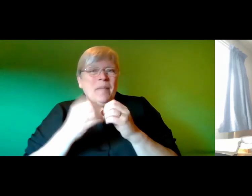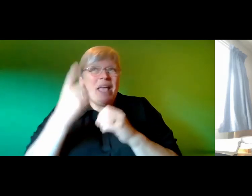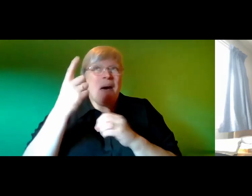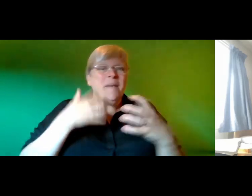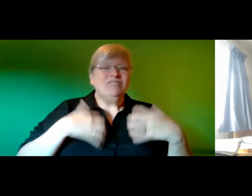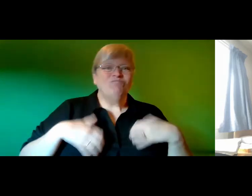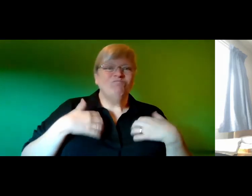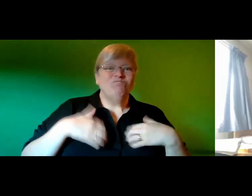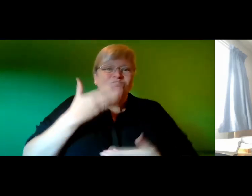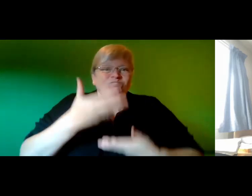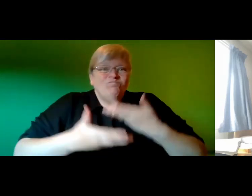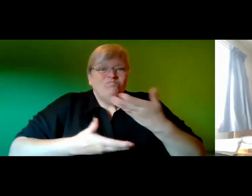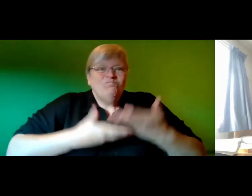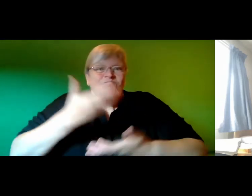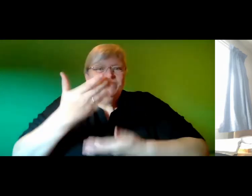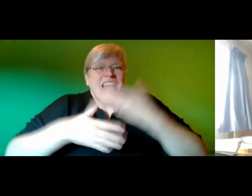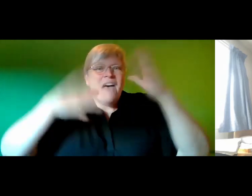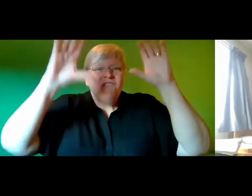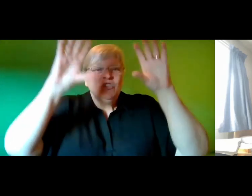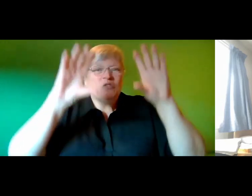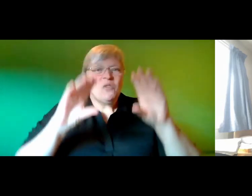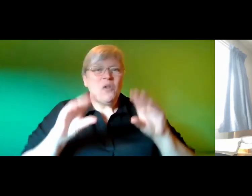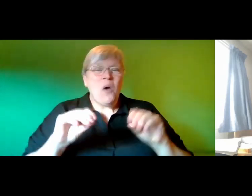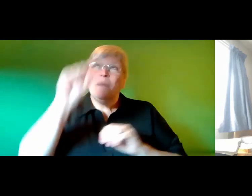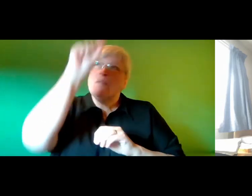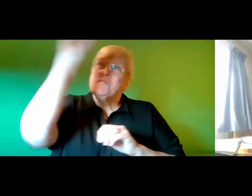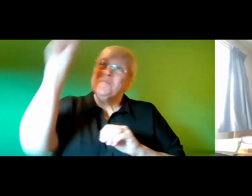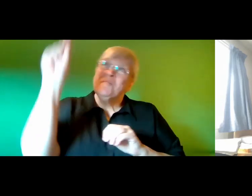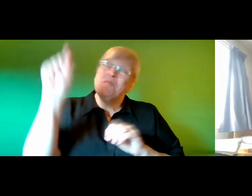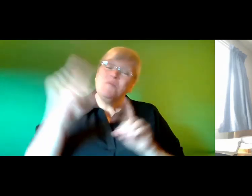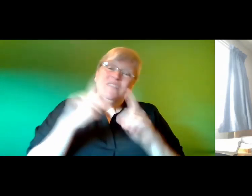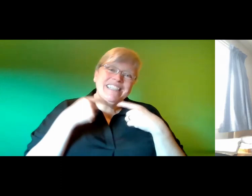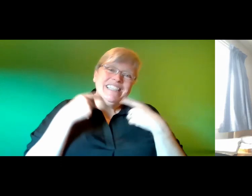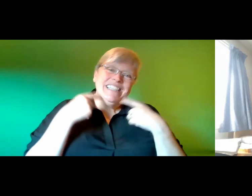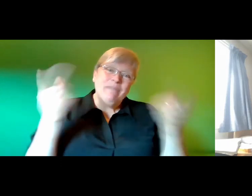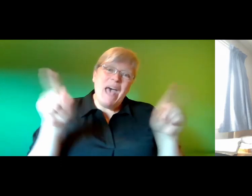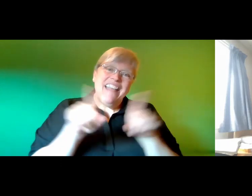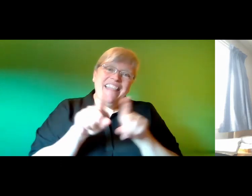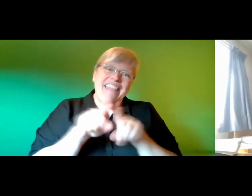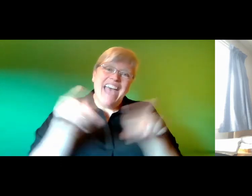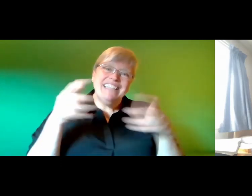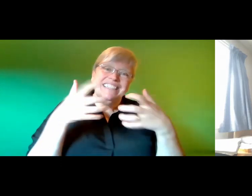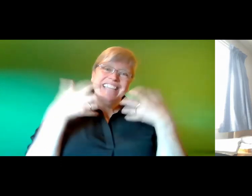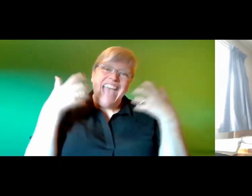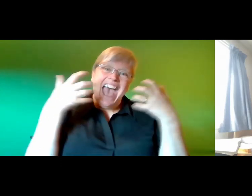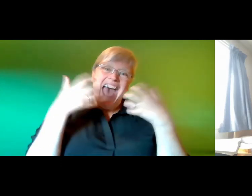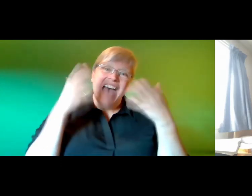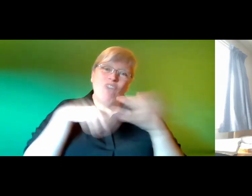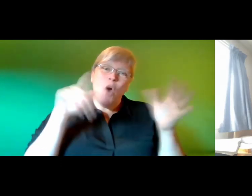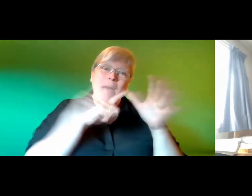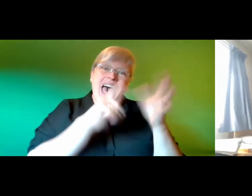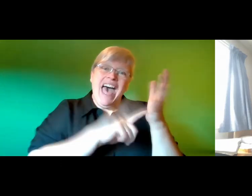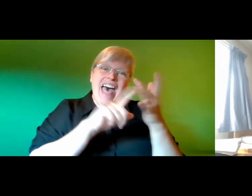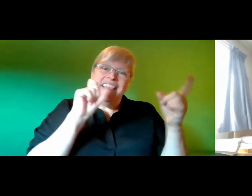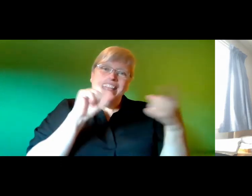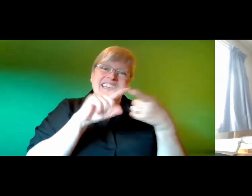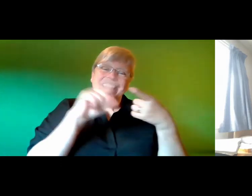stories that never end the moon smiles like the chishaya cat from alice in wonderland it hangs over my head